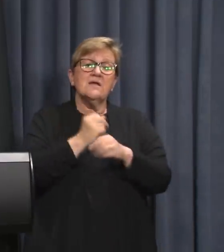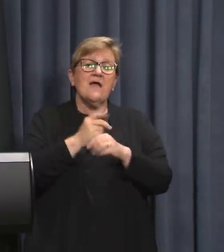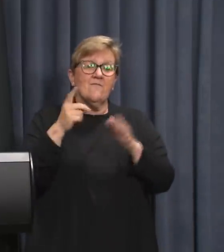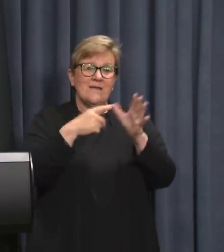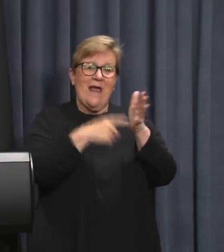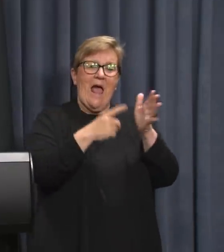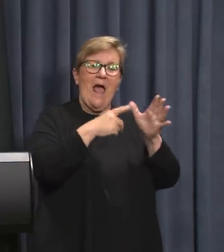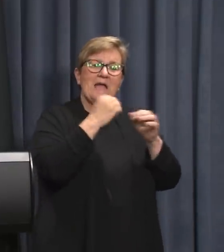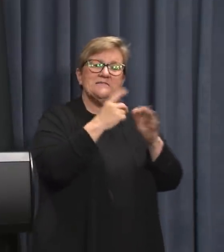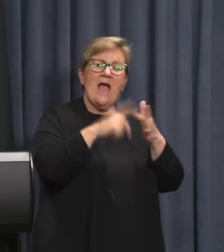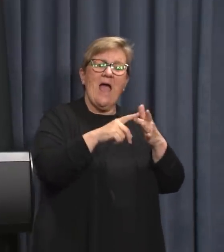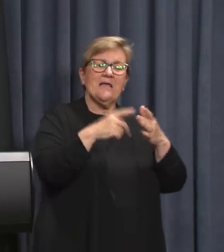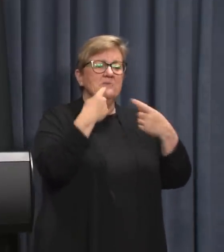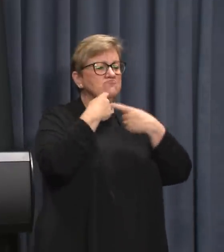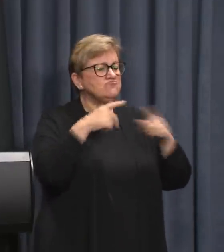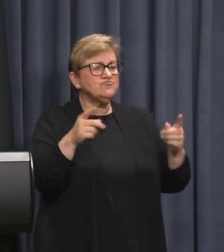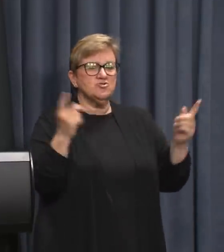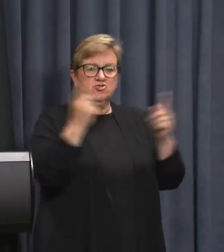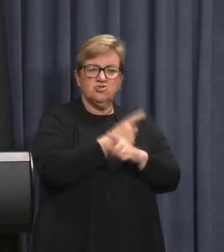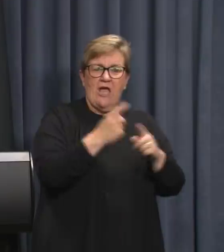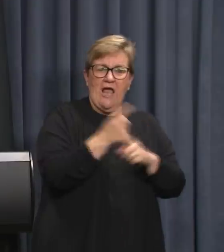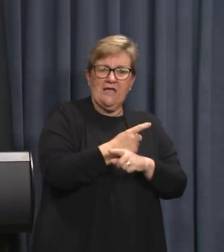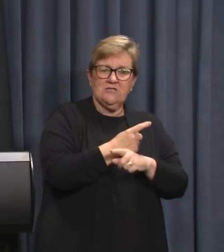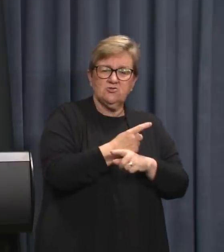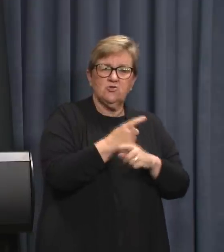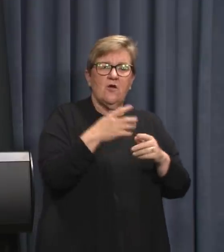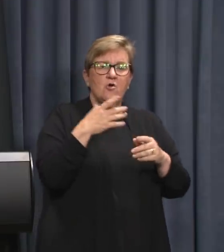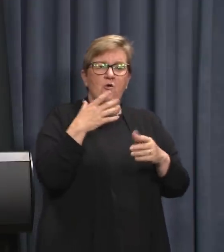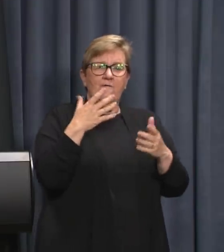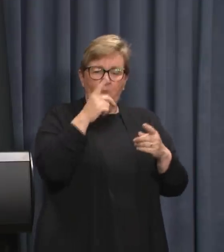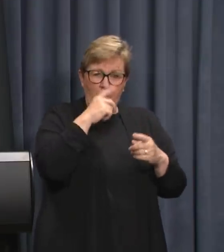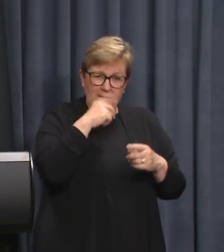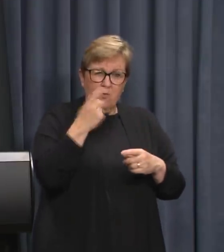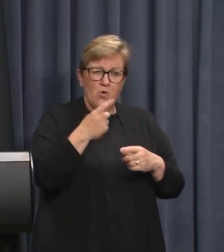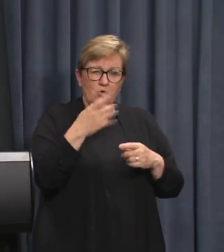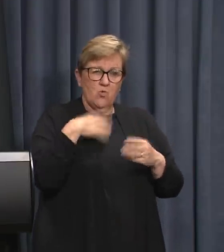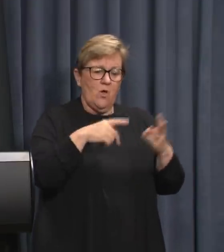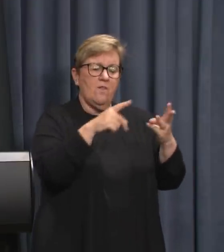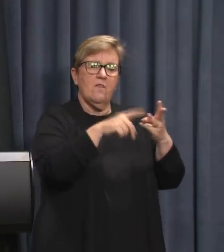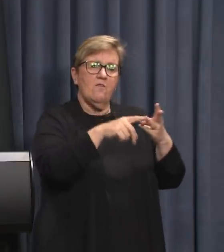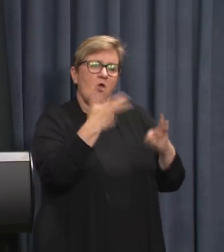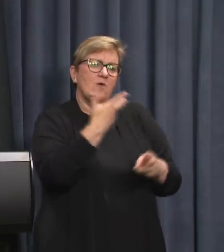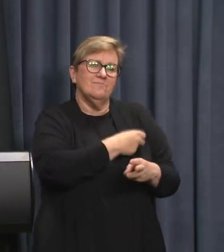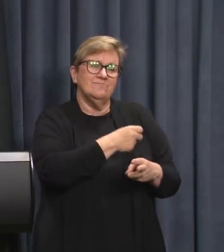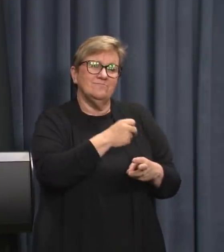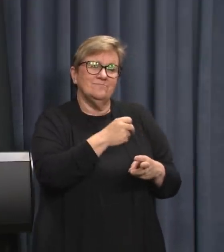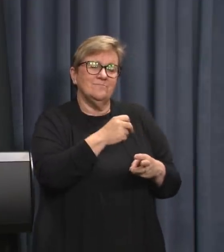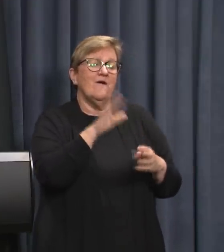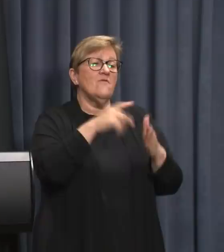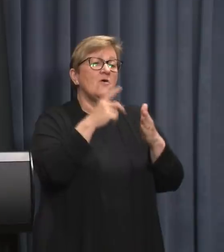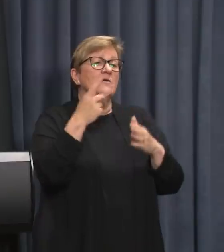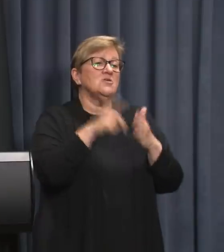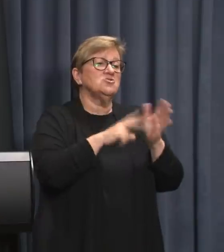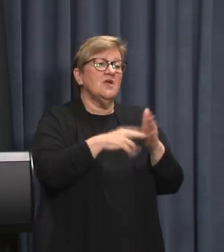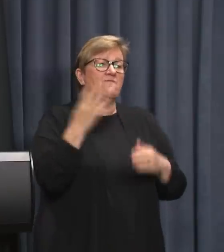ATAGI has announced changes to increase eligibility for people to get their third doses. From January